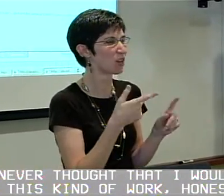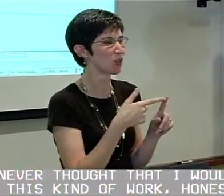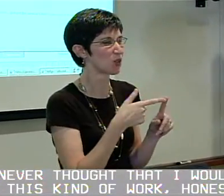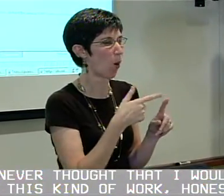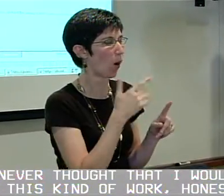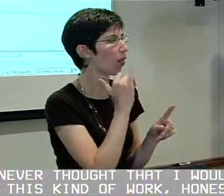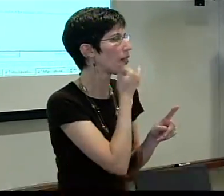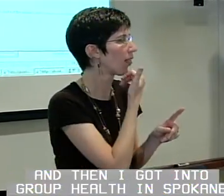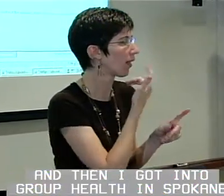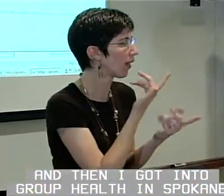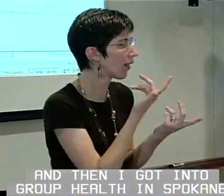work honestly.